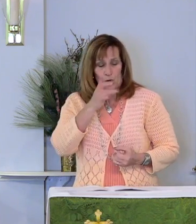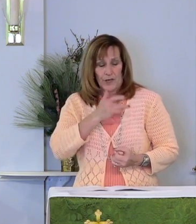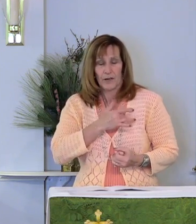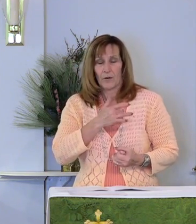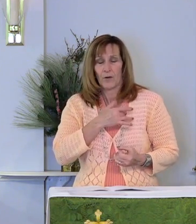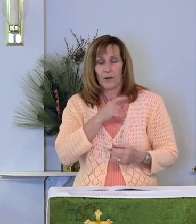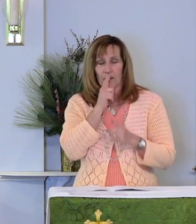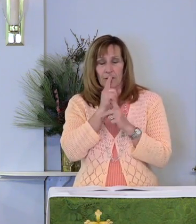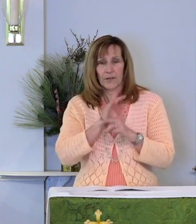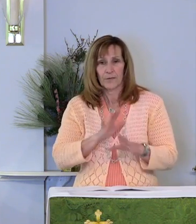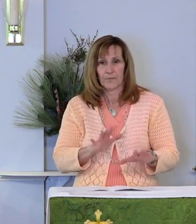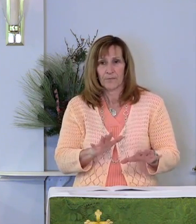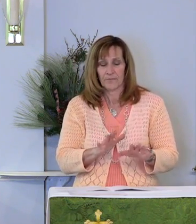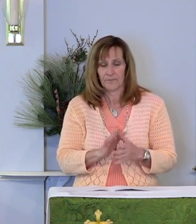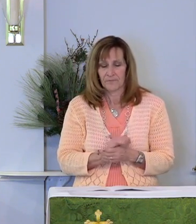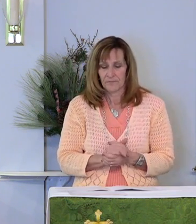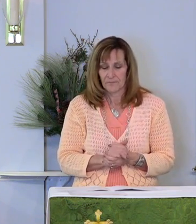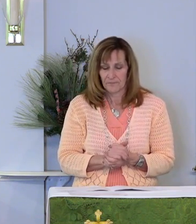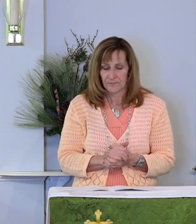in our hearts.